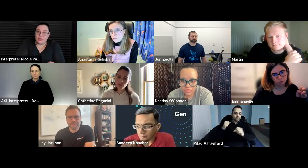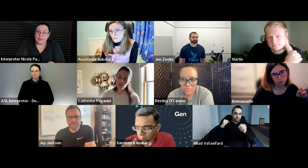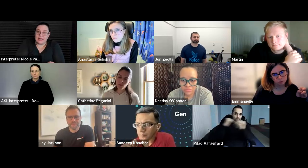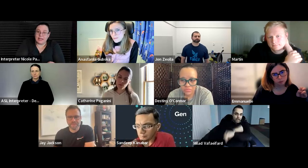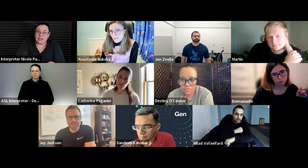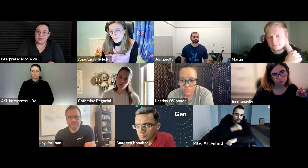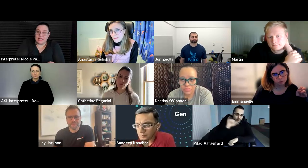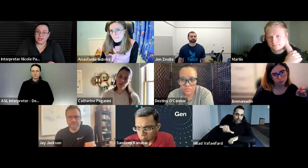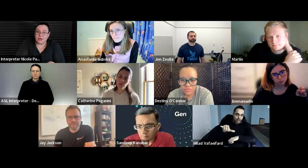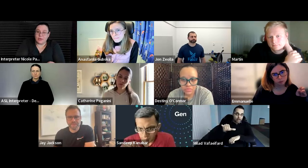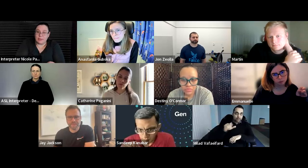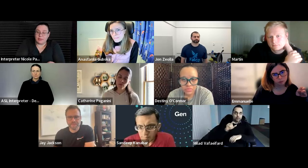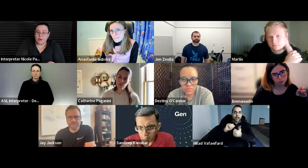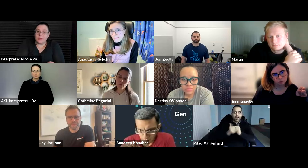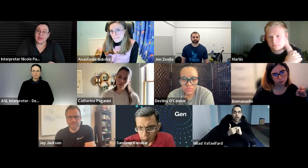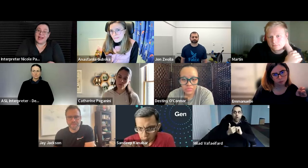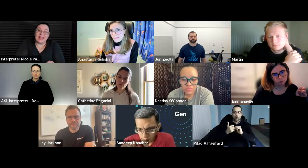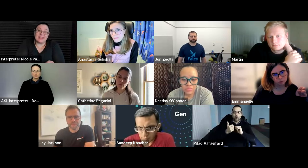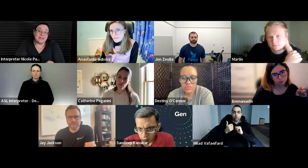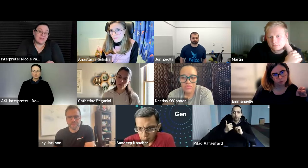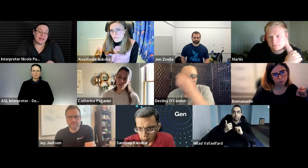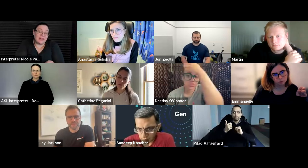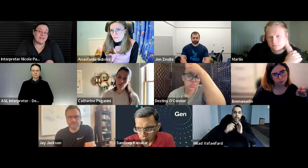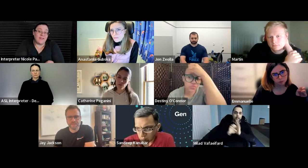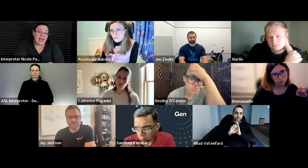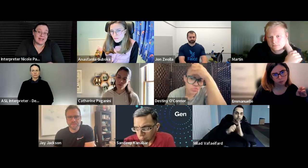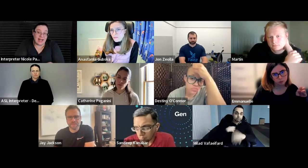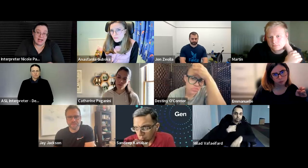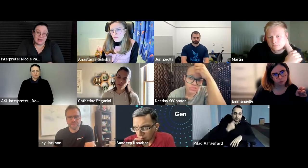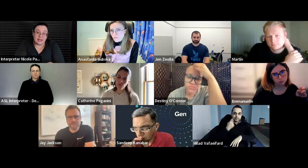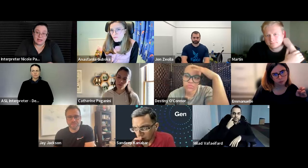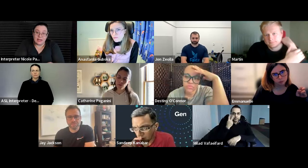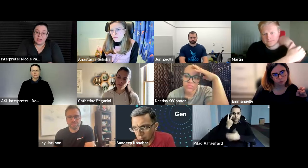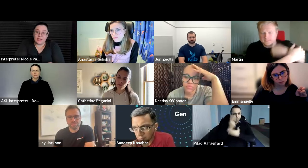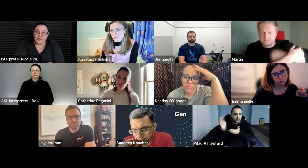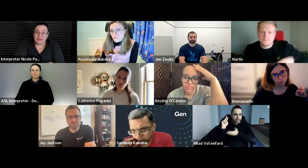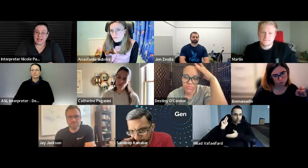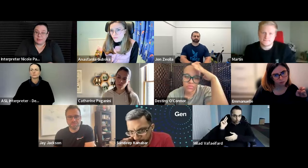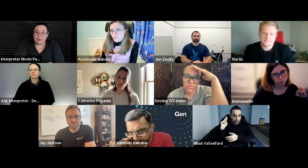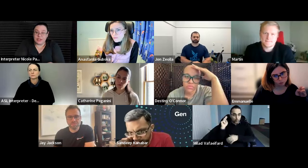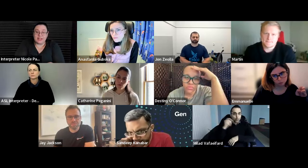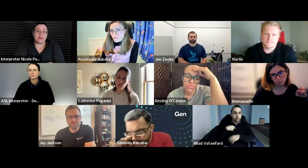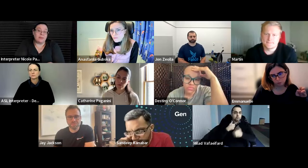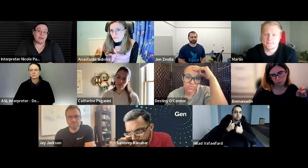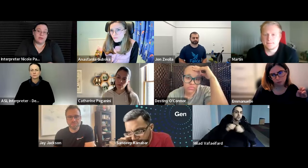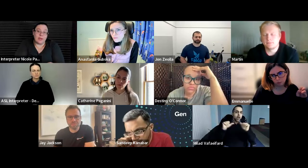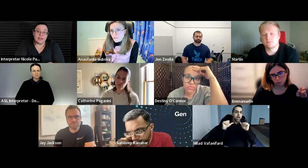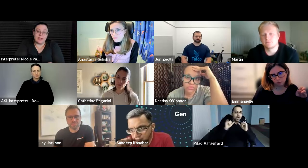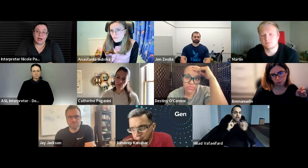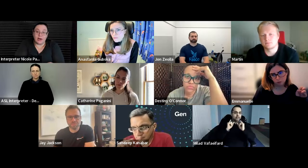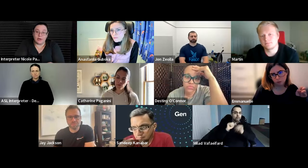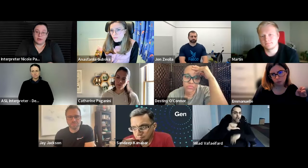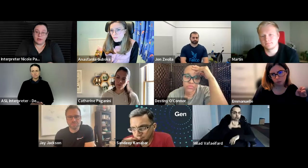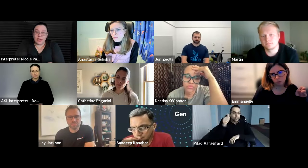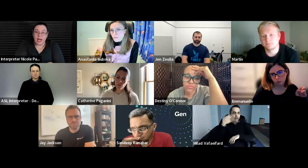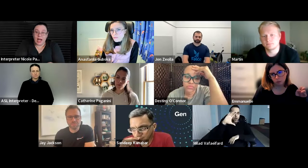so we need to make sure we approach that and specifically fight that so for example just a couple of